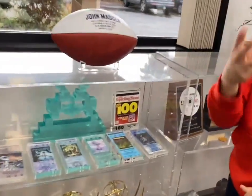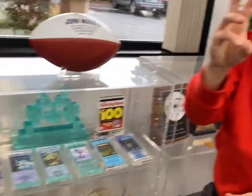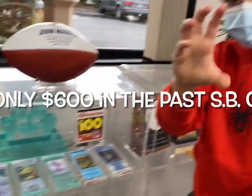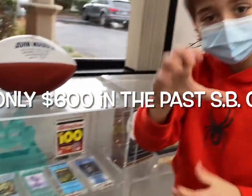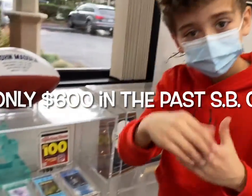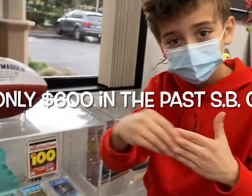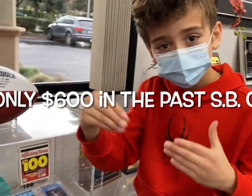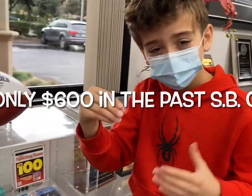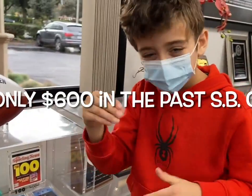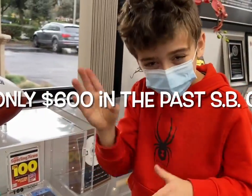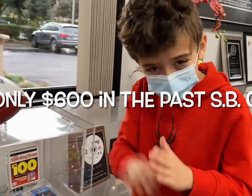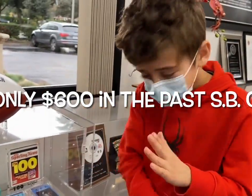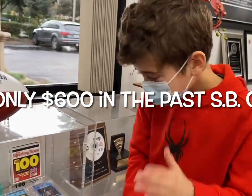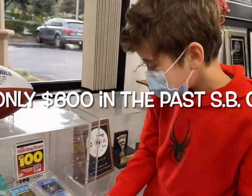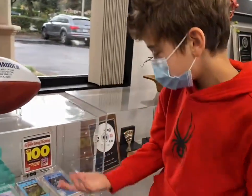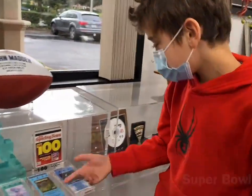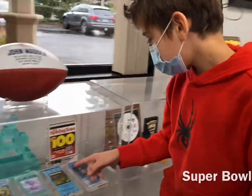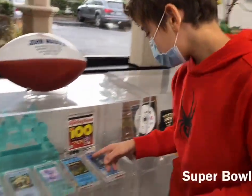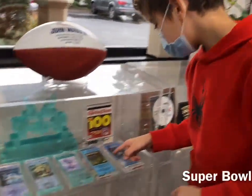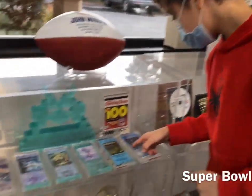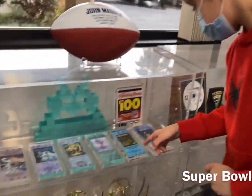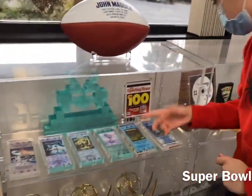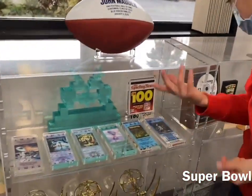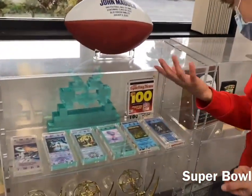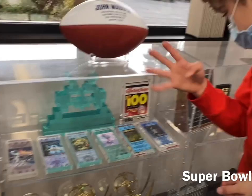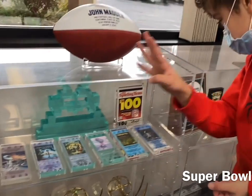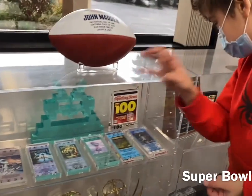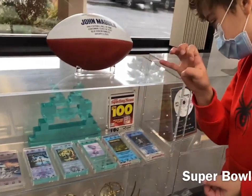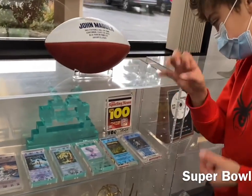cheap. Look, $400, $325,